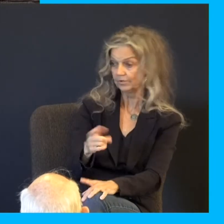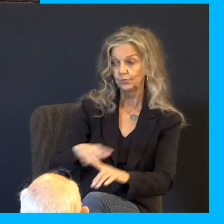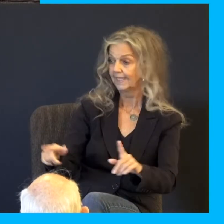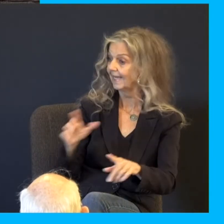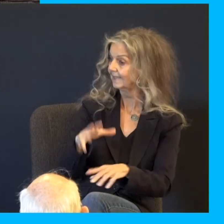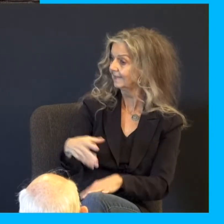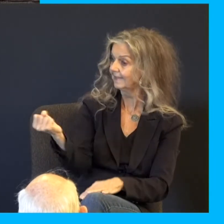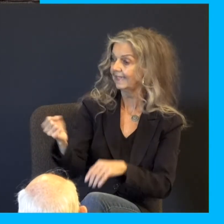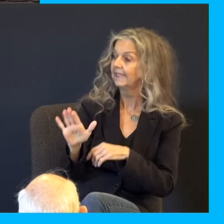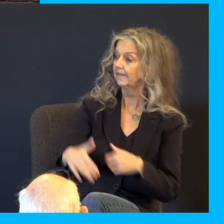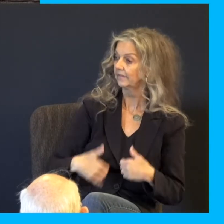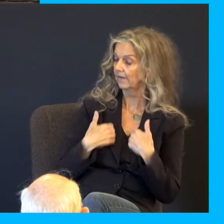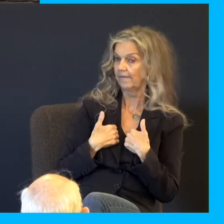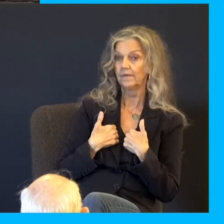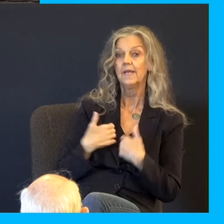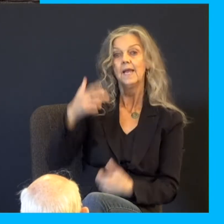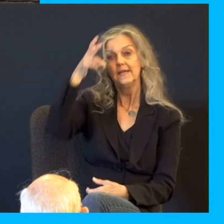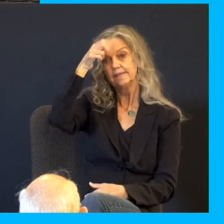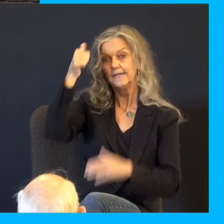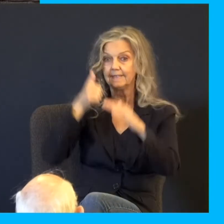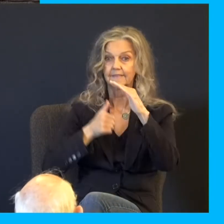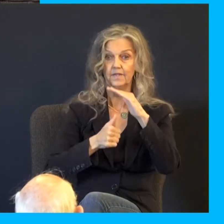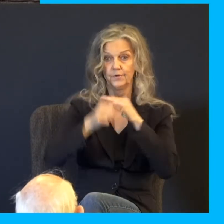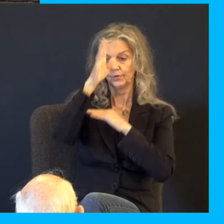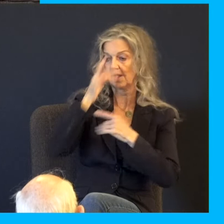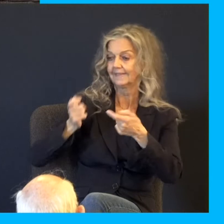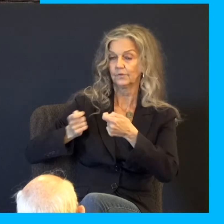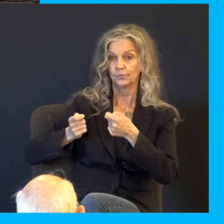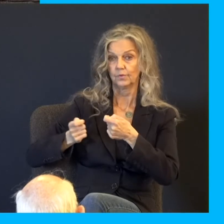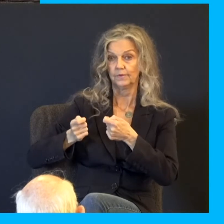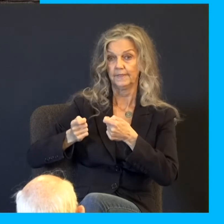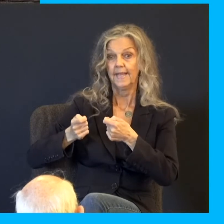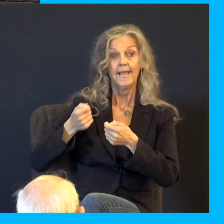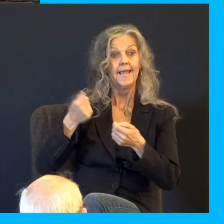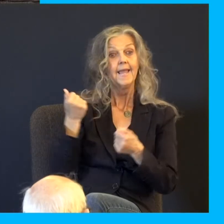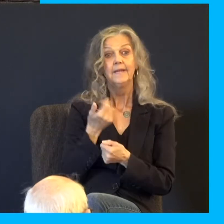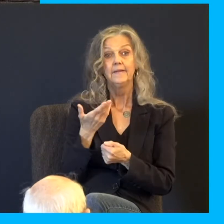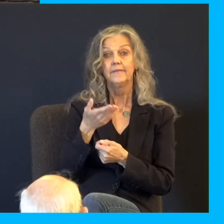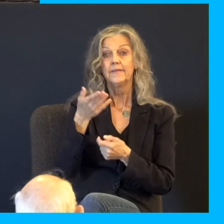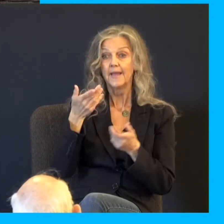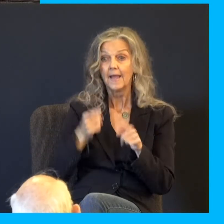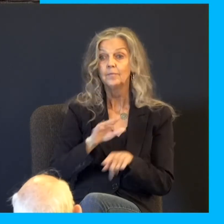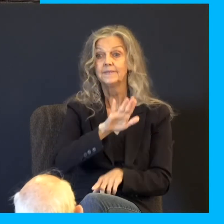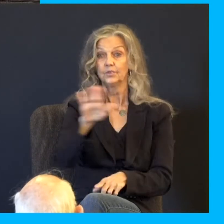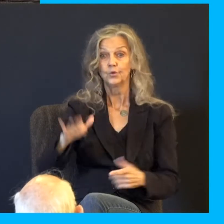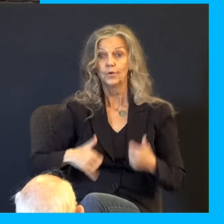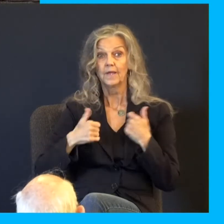always under God's restraint. Anything allowed in your life, God has a reason for it. And it will only go as far as God